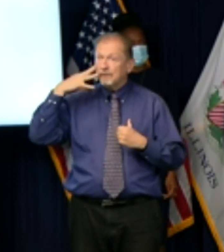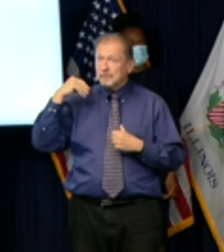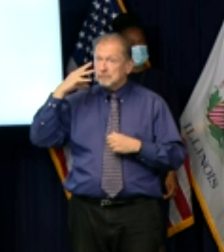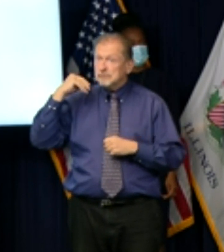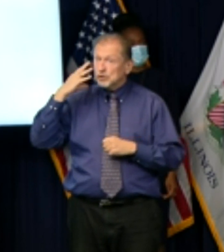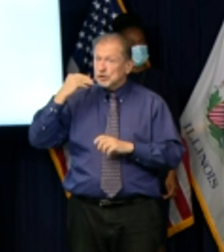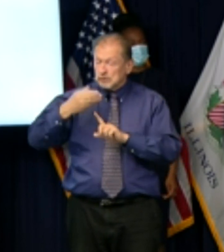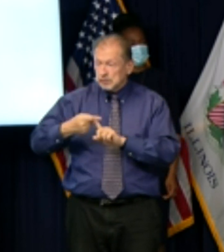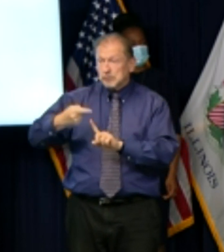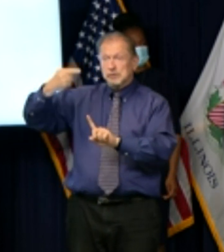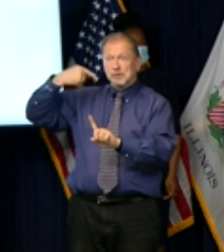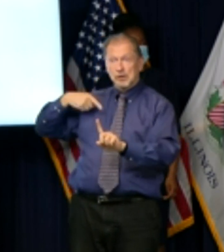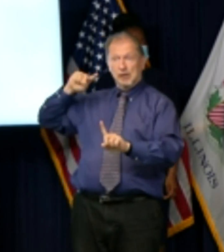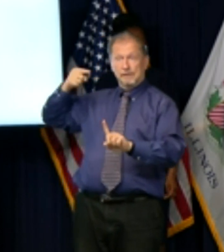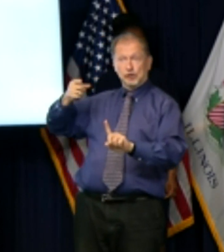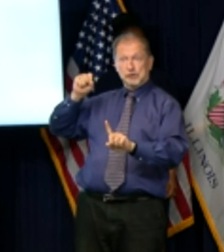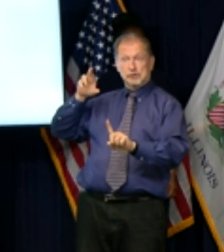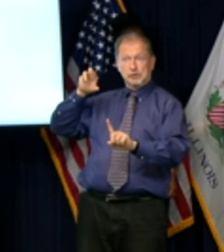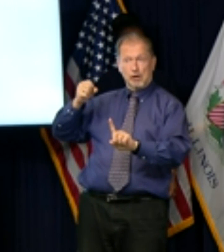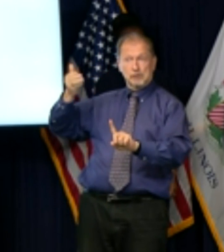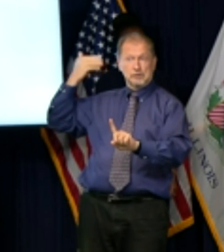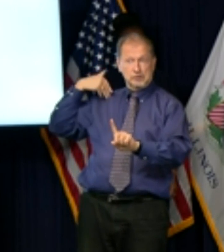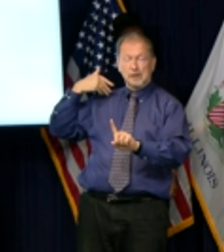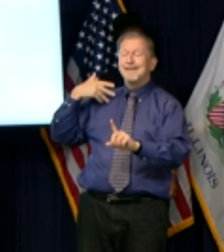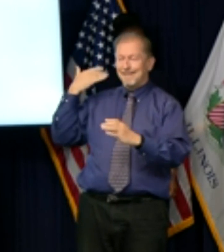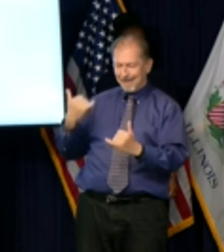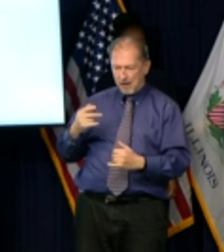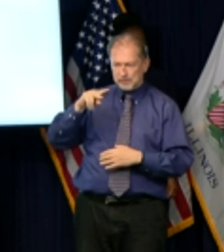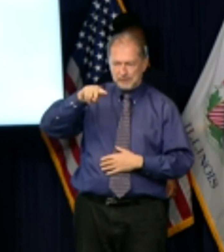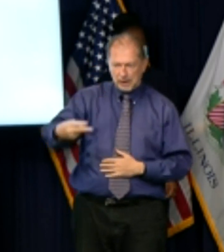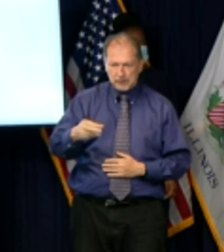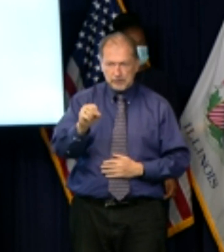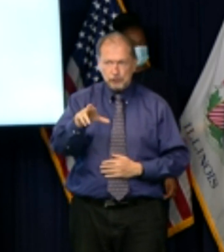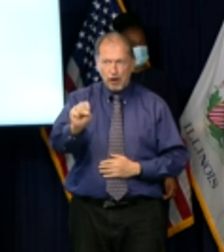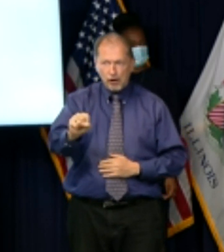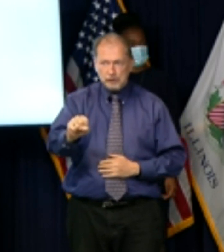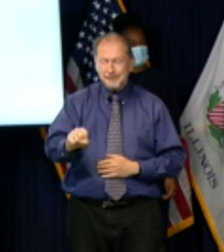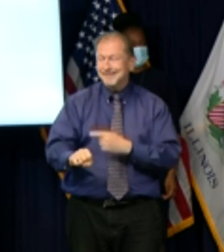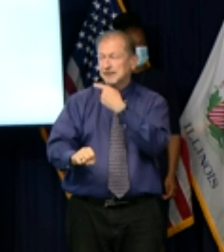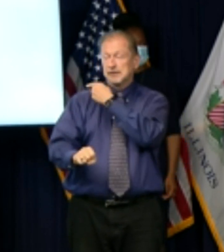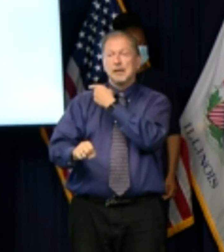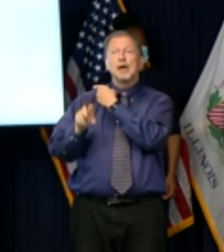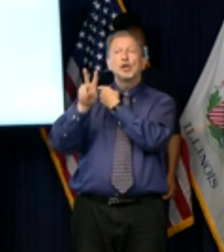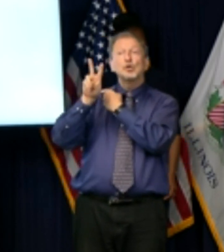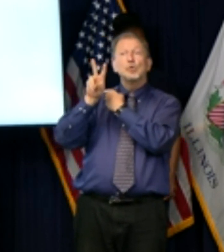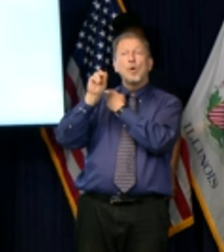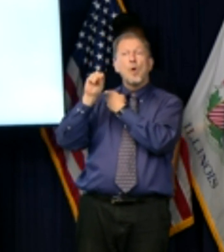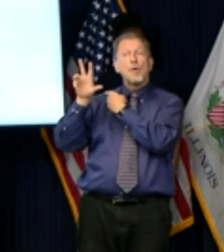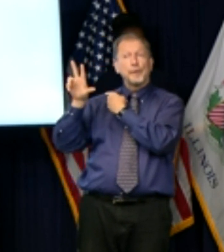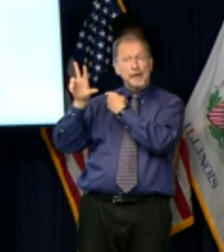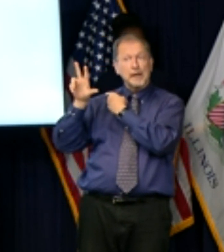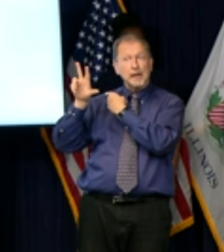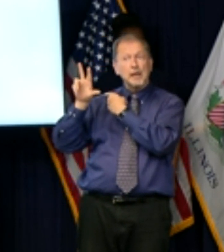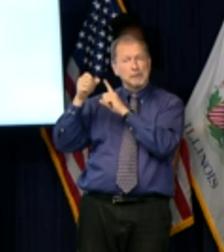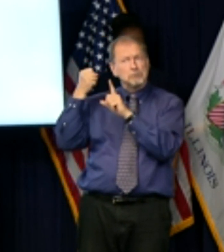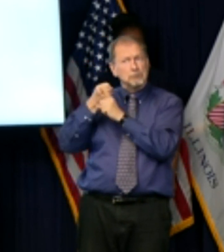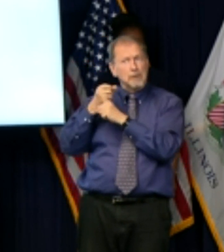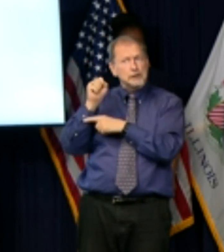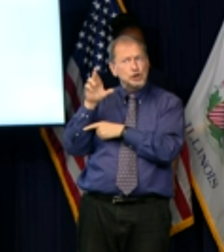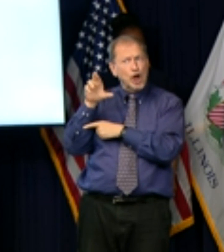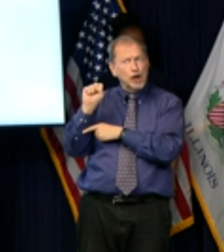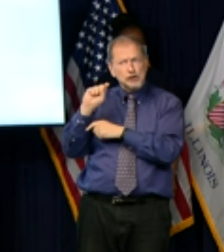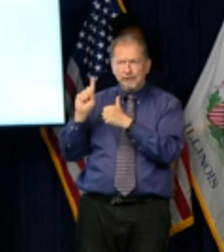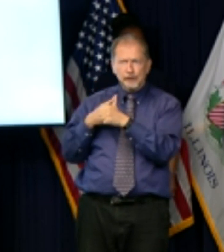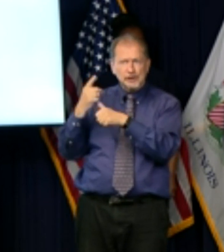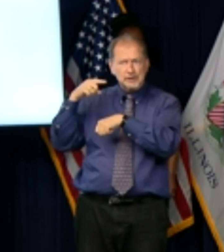in and i can tell you that we can beat this virus in 2003 we defeated the first sars coronavirus